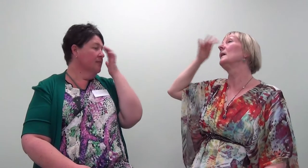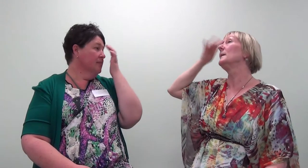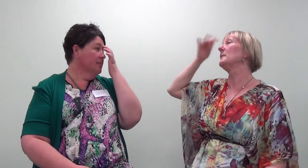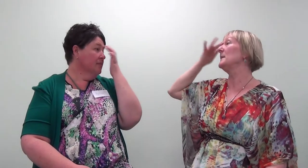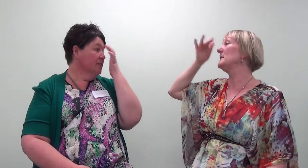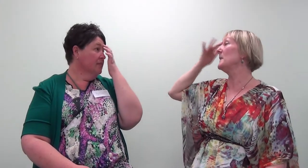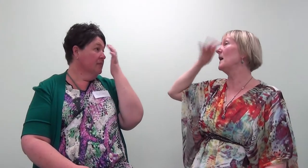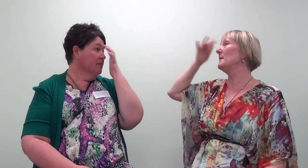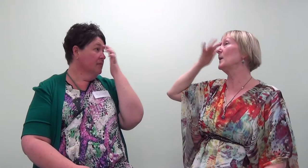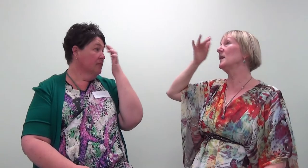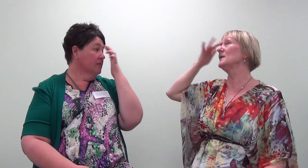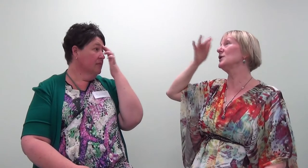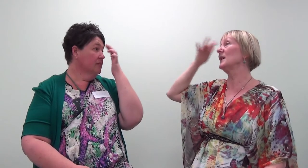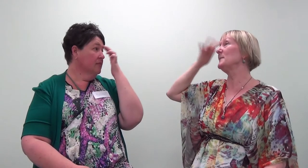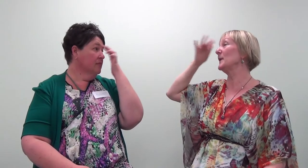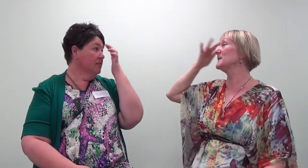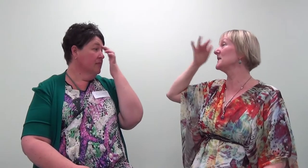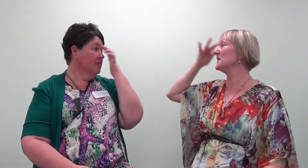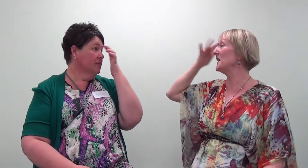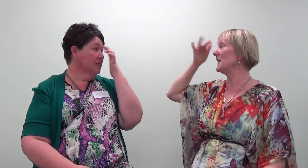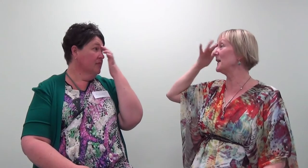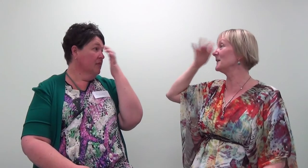Maybe my body can gently process it anyhow.